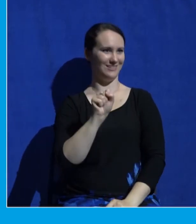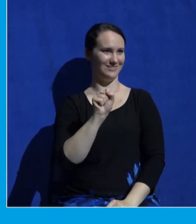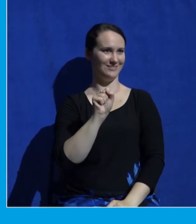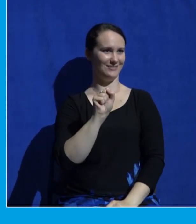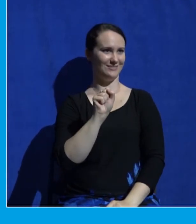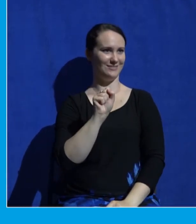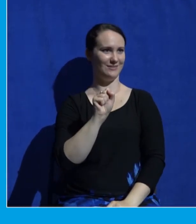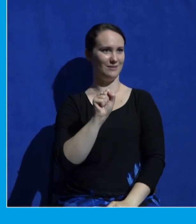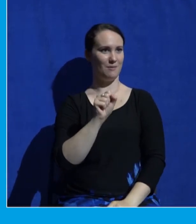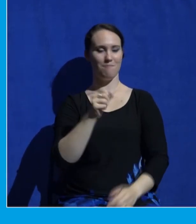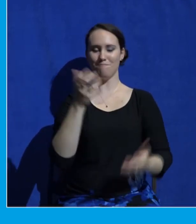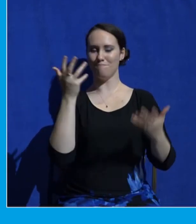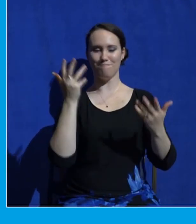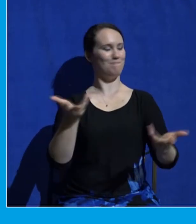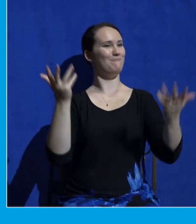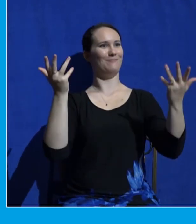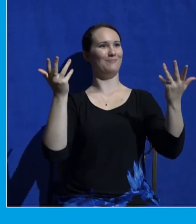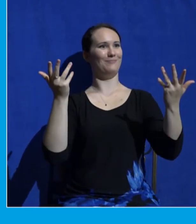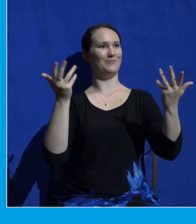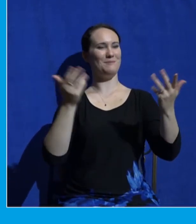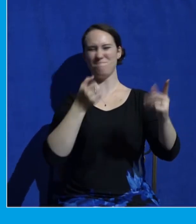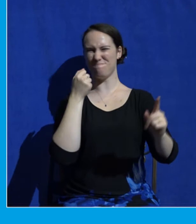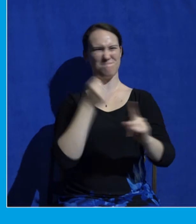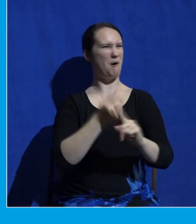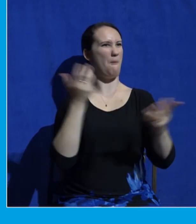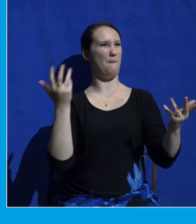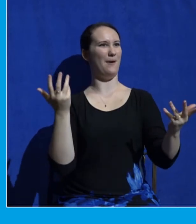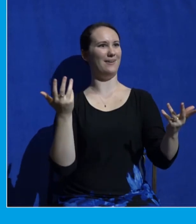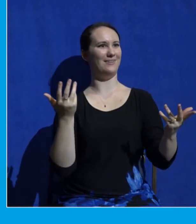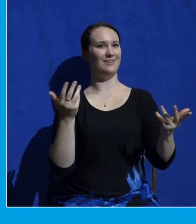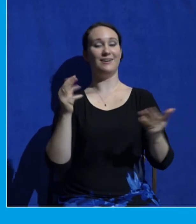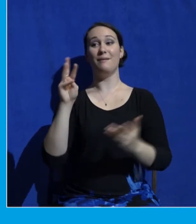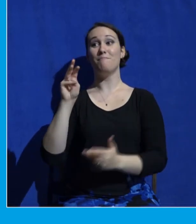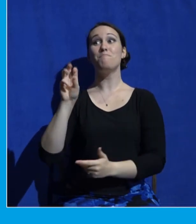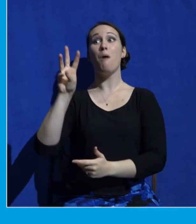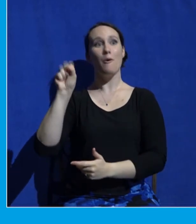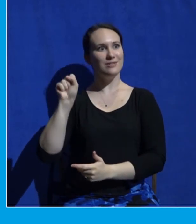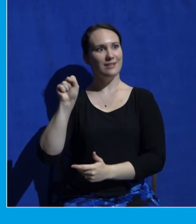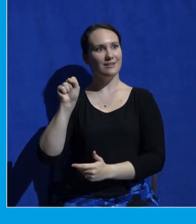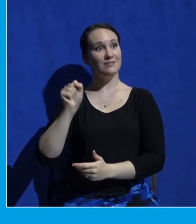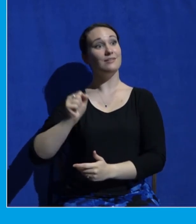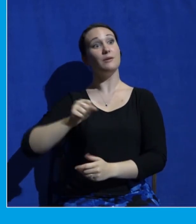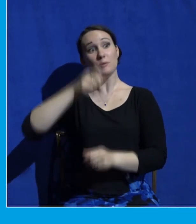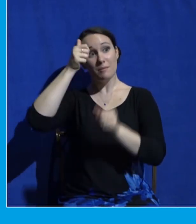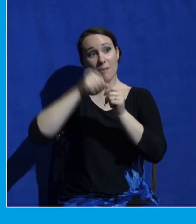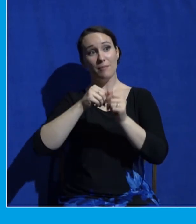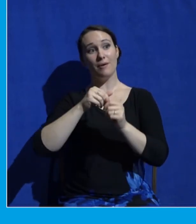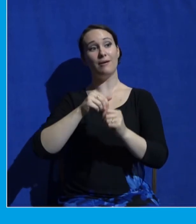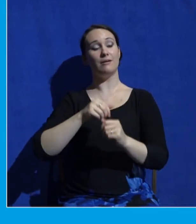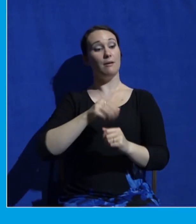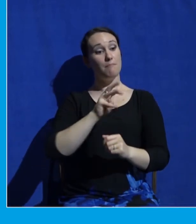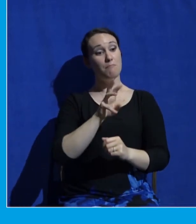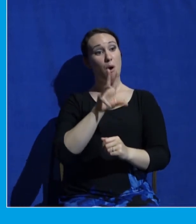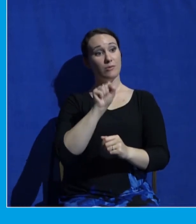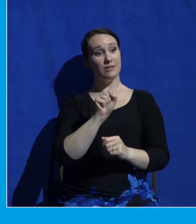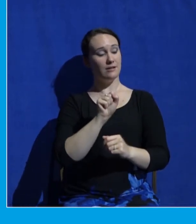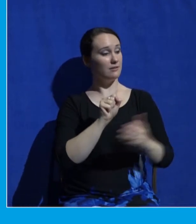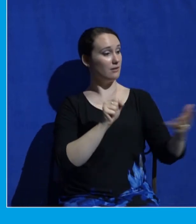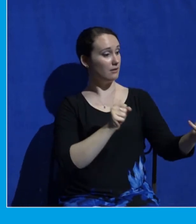Boom. This is Moses who led the exodus of God's people from slavery in Egypt, saying, Jesus,